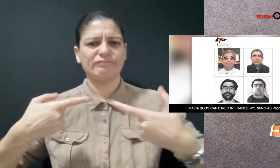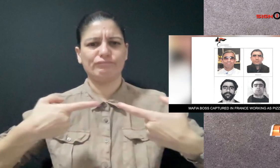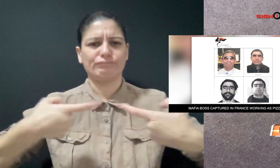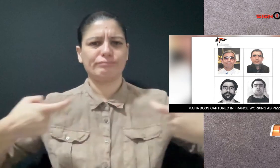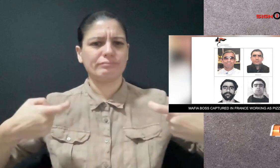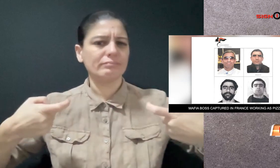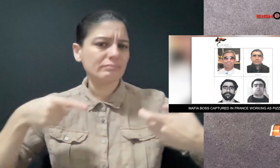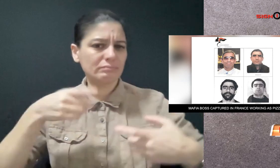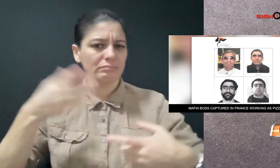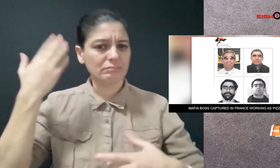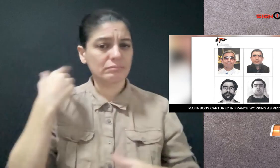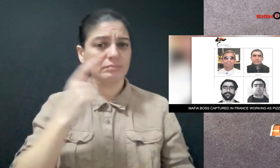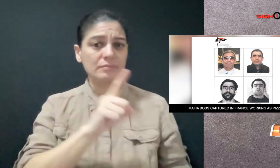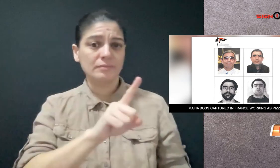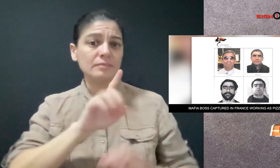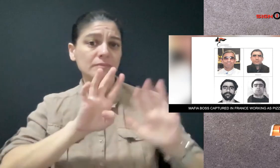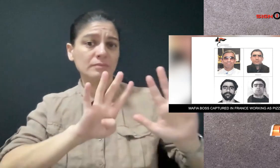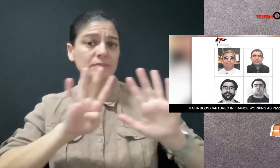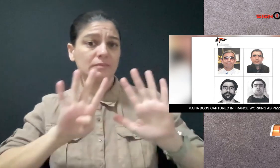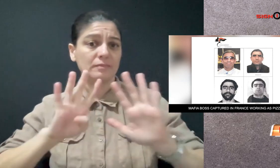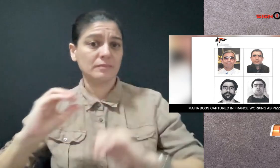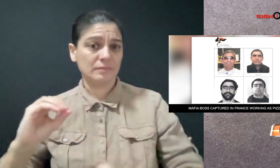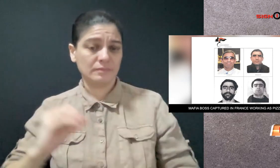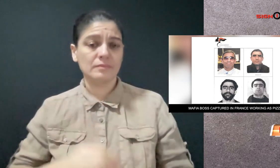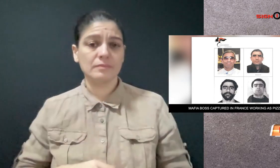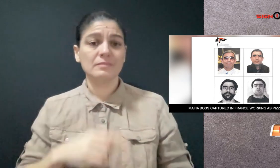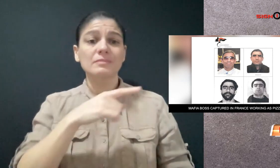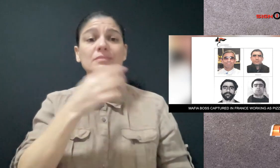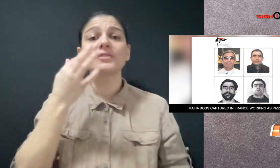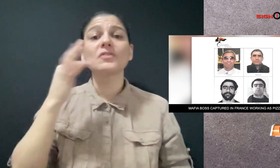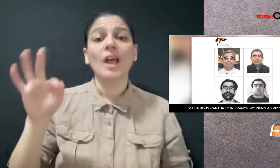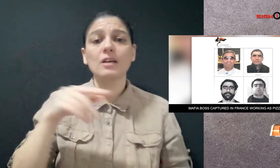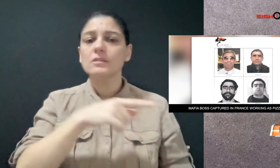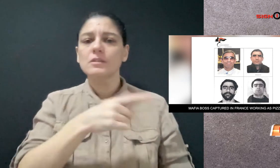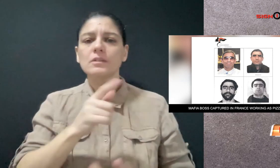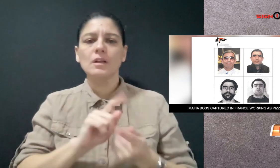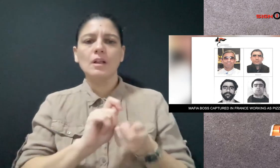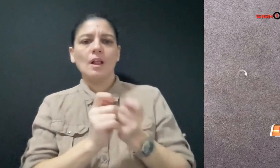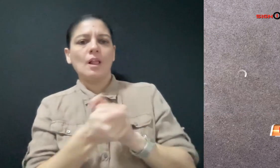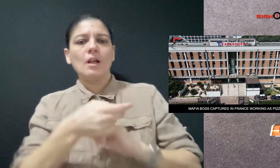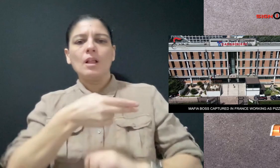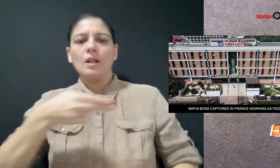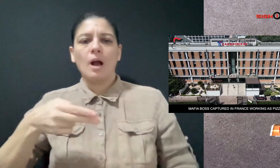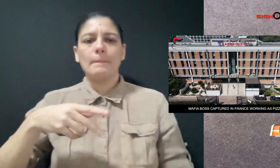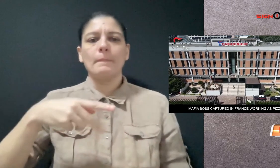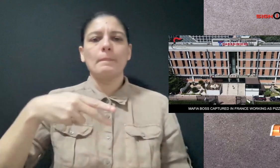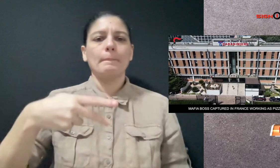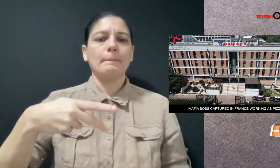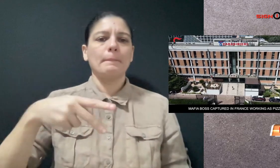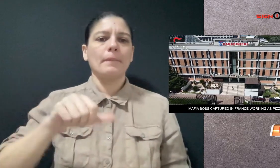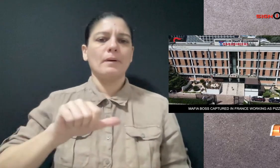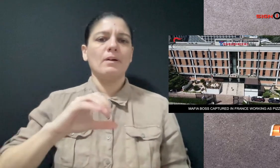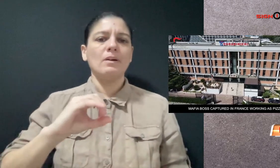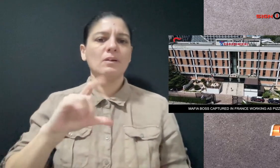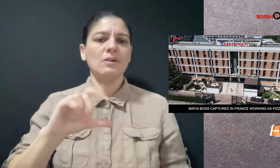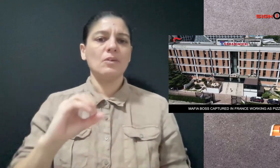Greco was sentenced in absentia for the murder of two brothers from a rival clan in the 1990s.